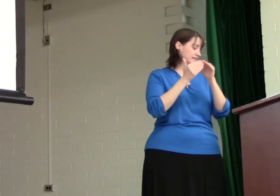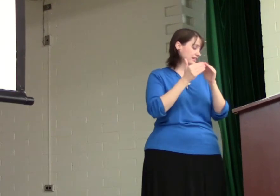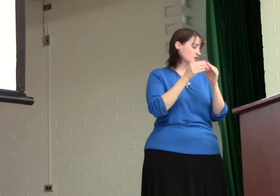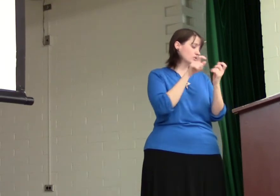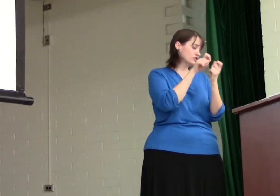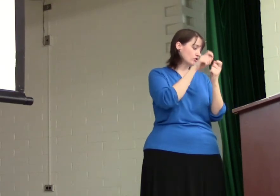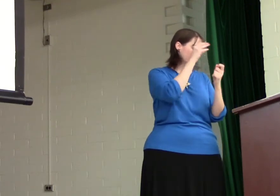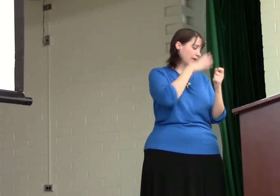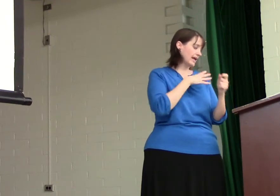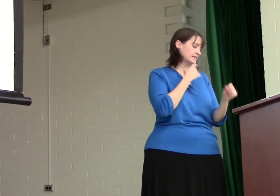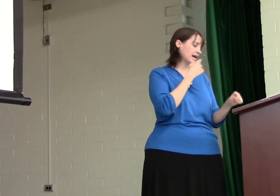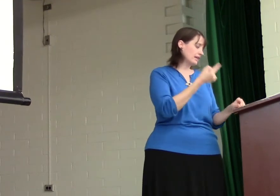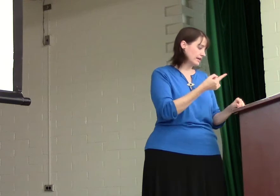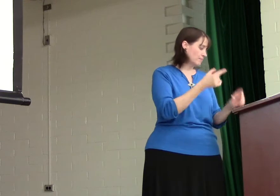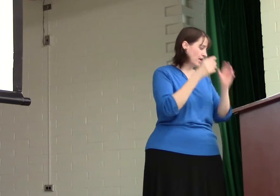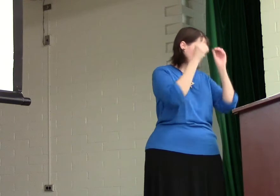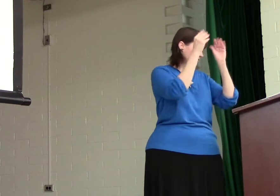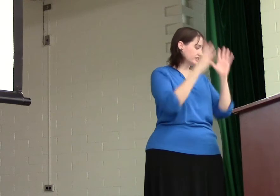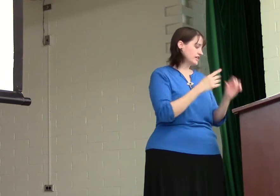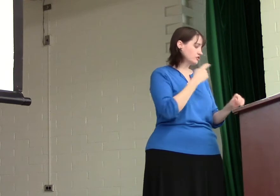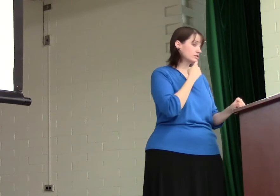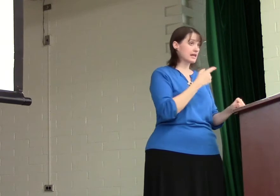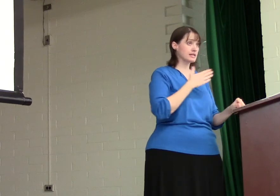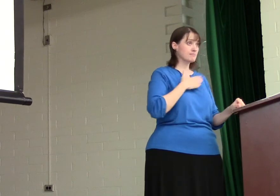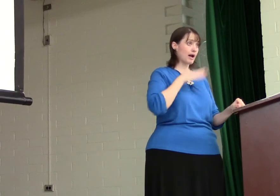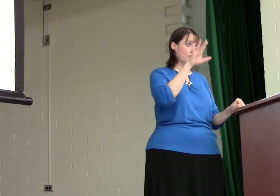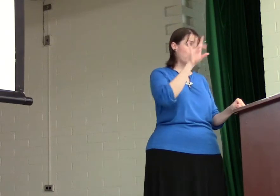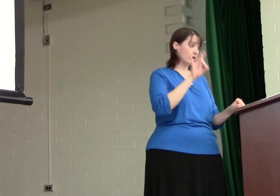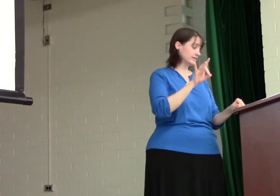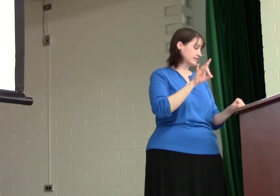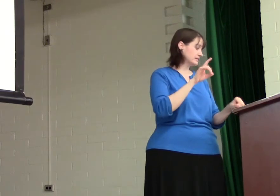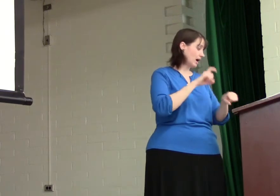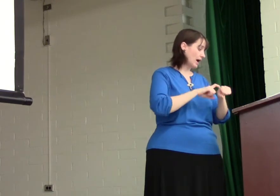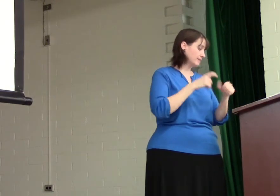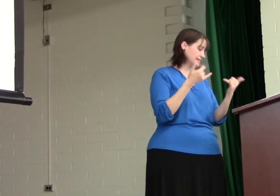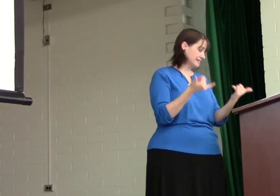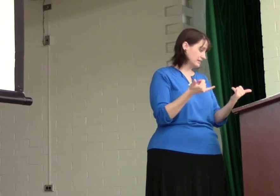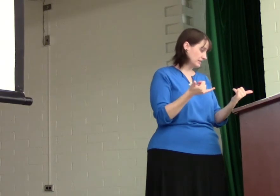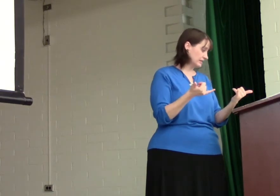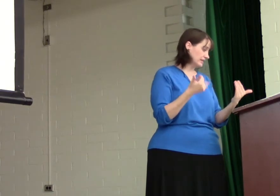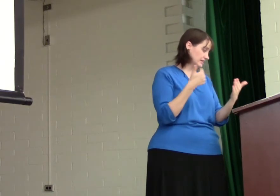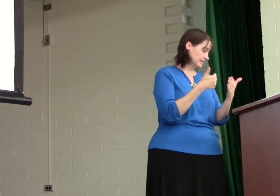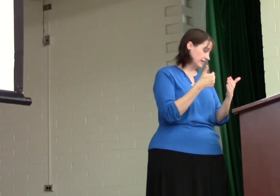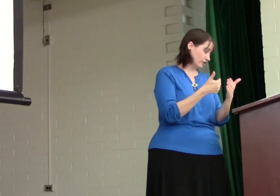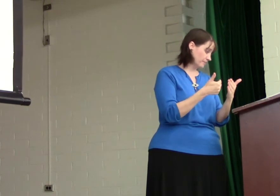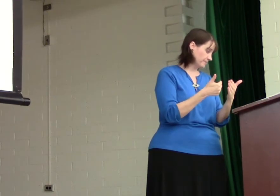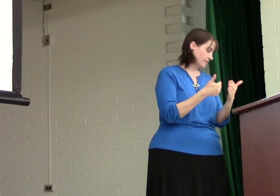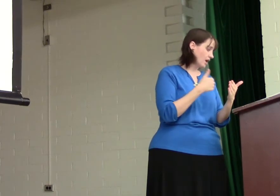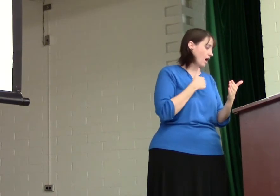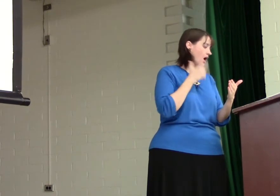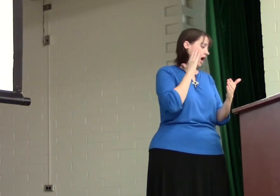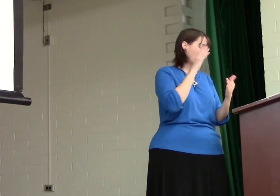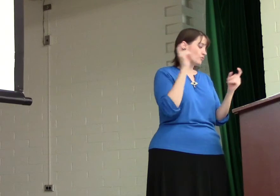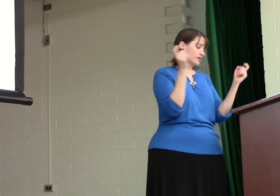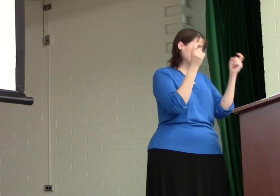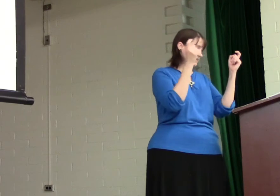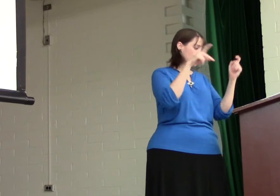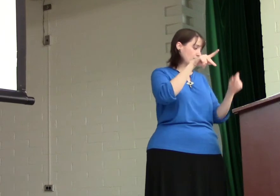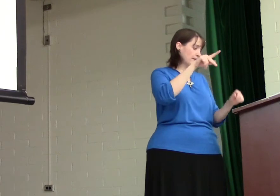city to a certain man and tell him. The teacher says, My appointed time is near. I am going to celebrate